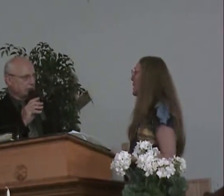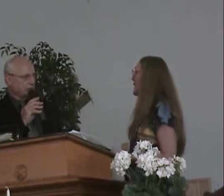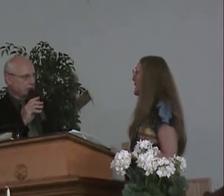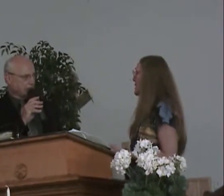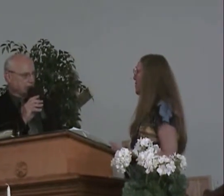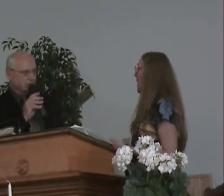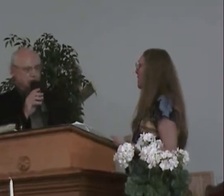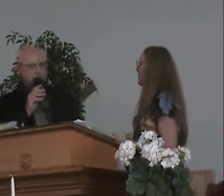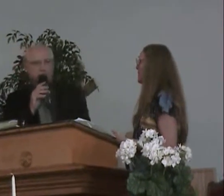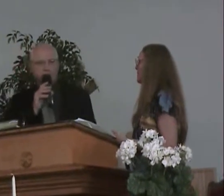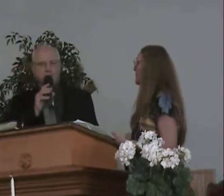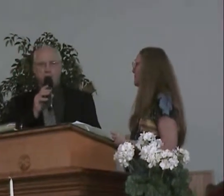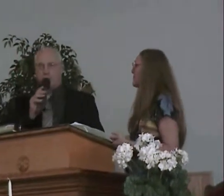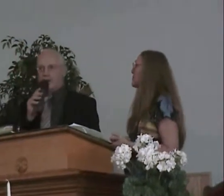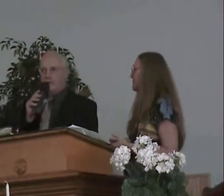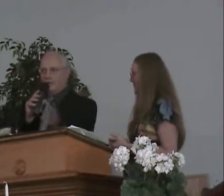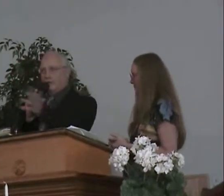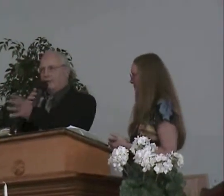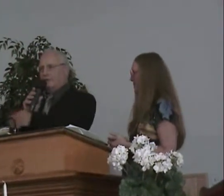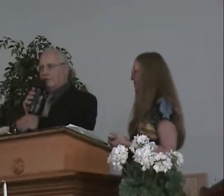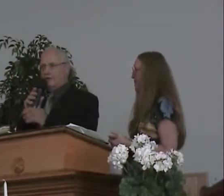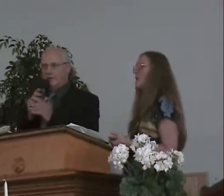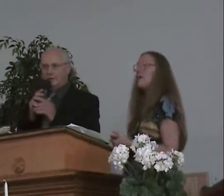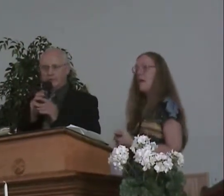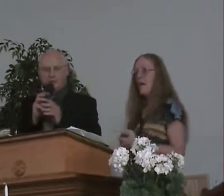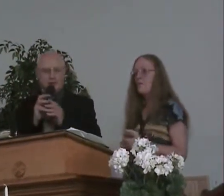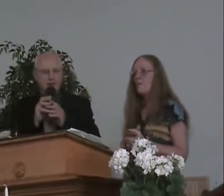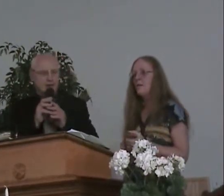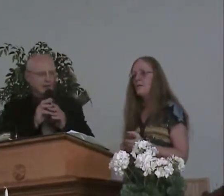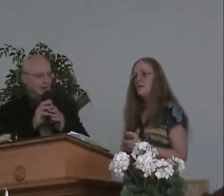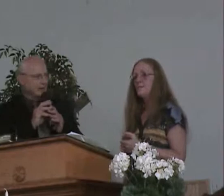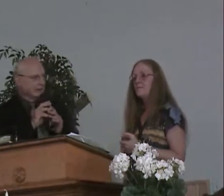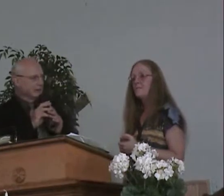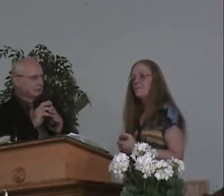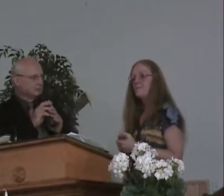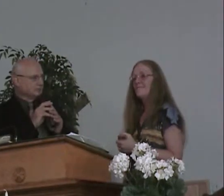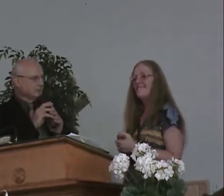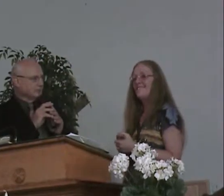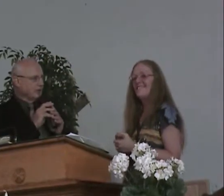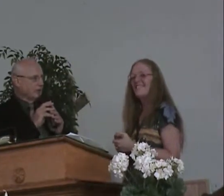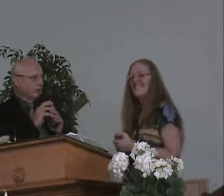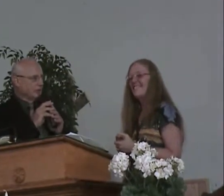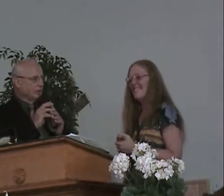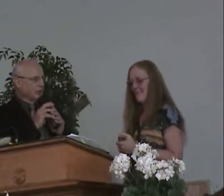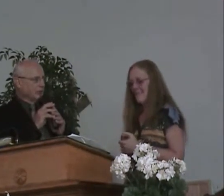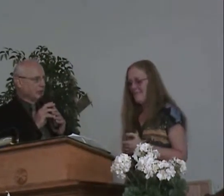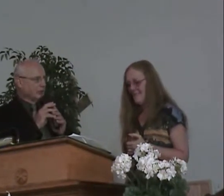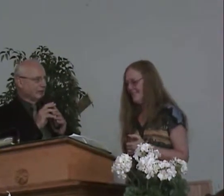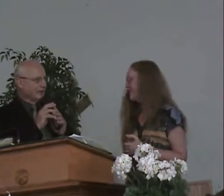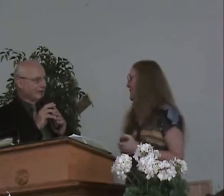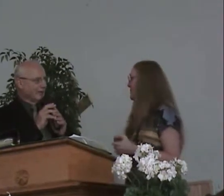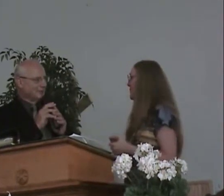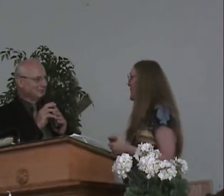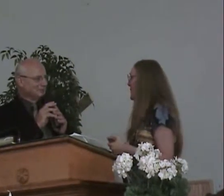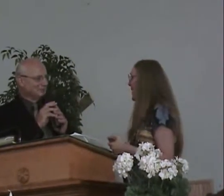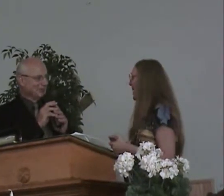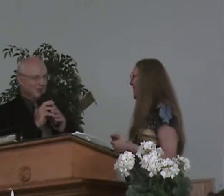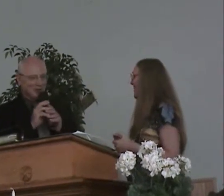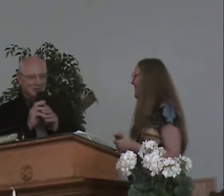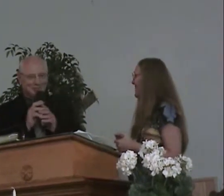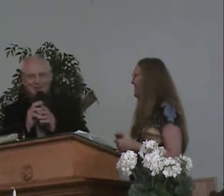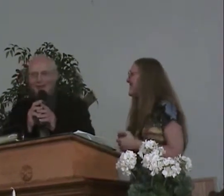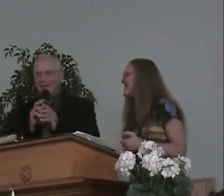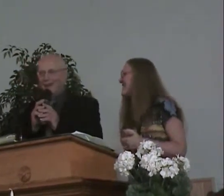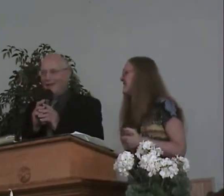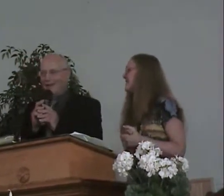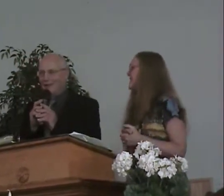of that tonight. Yes, you are. And everybody is about you. Everybody. And we will look forward to that tonight. Okay.